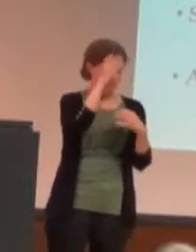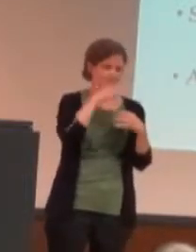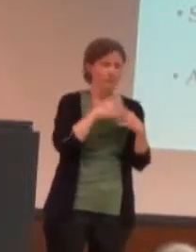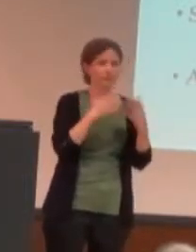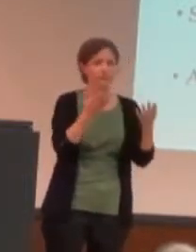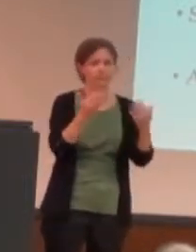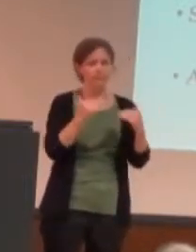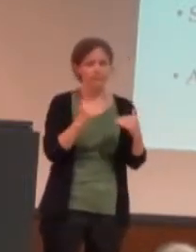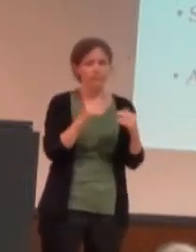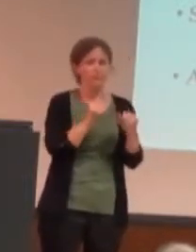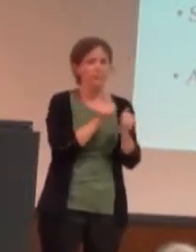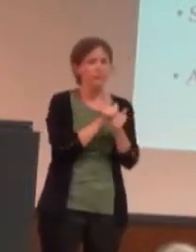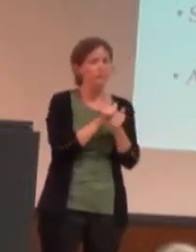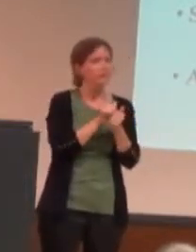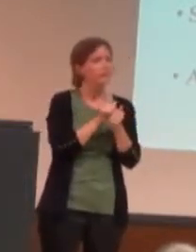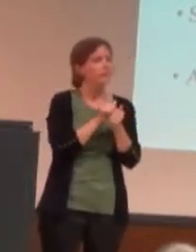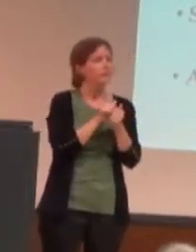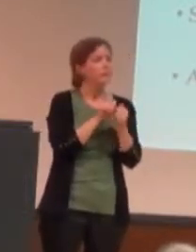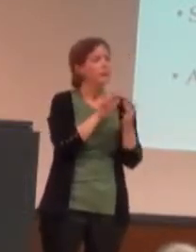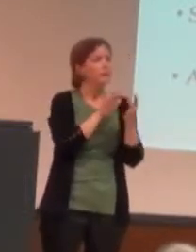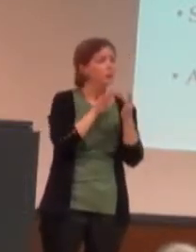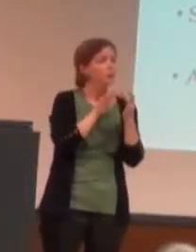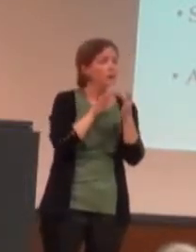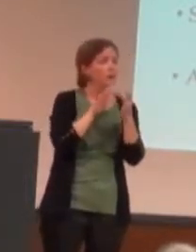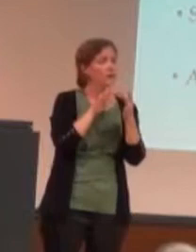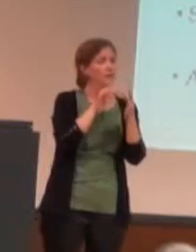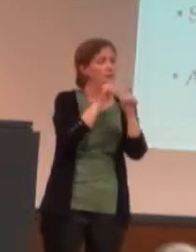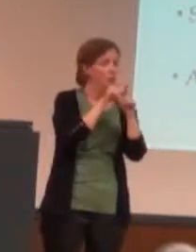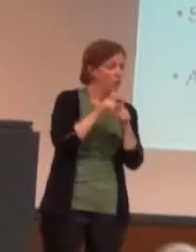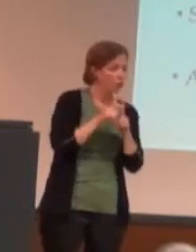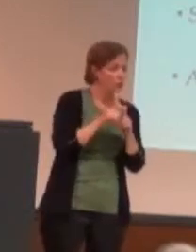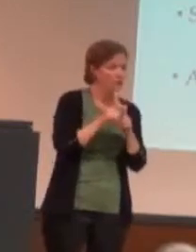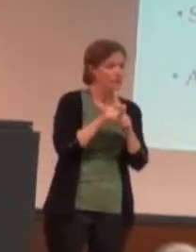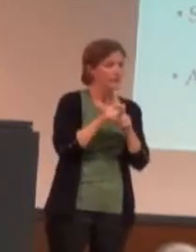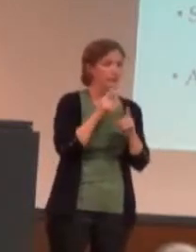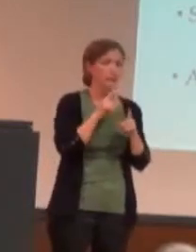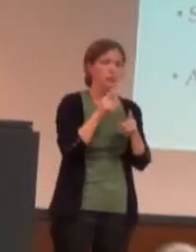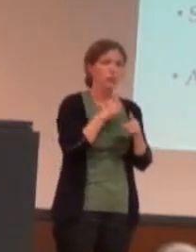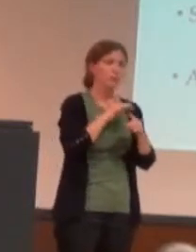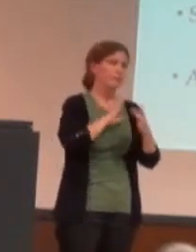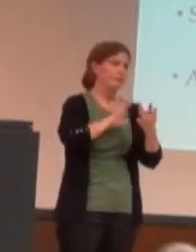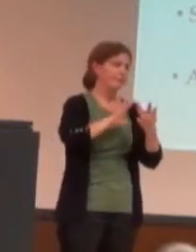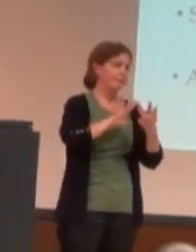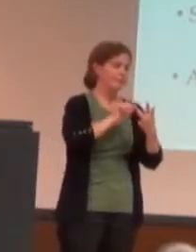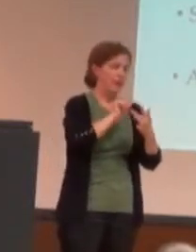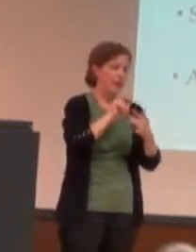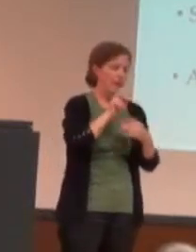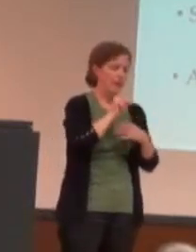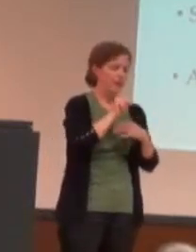Even with internet jargon, if you frequent the forums on even.